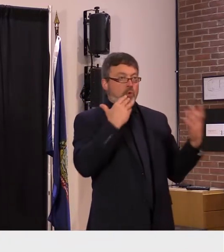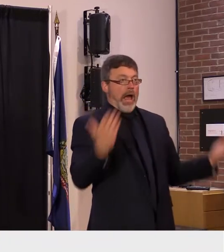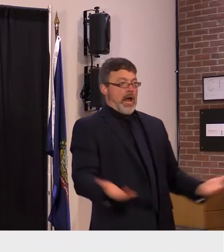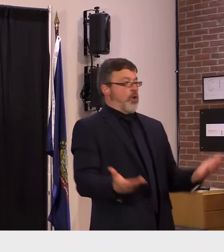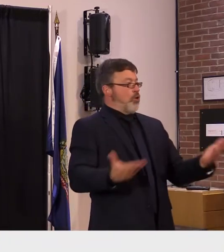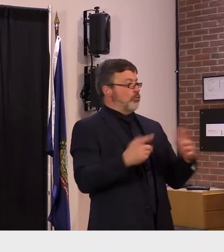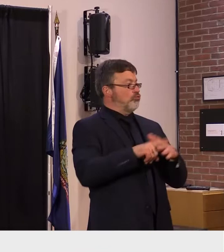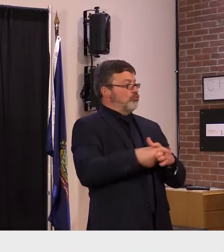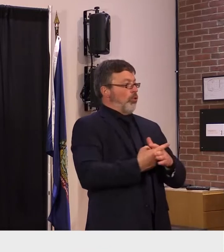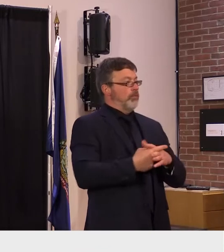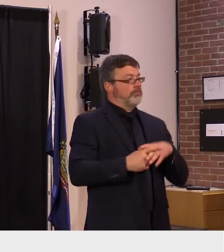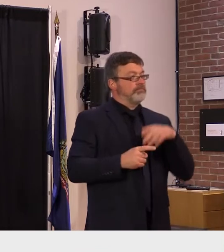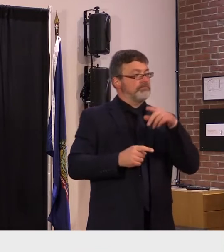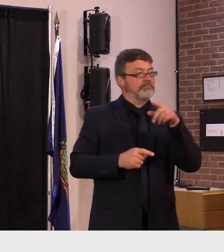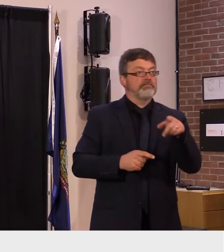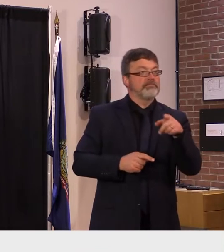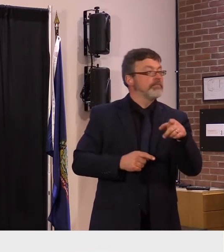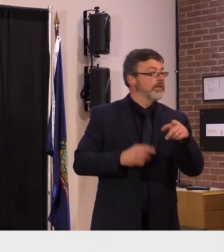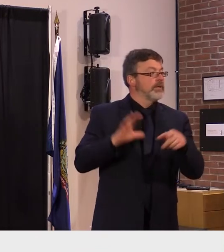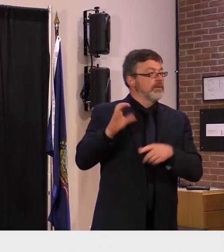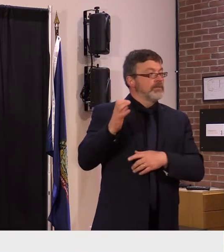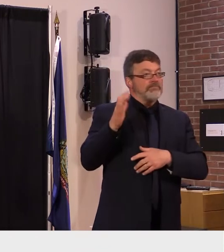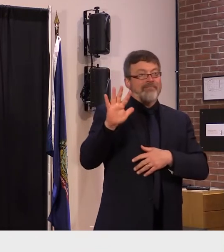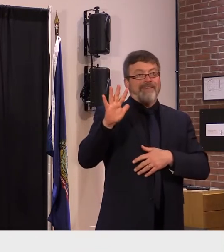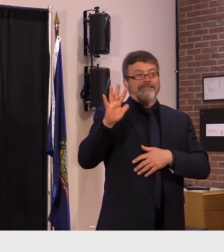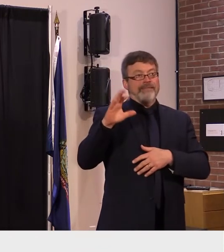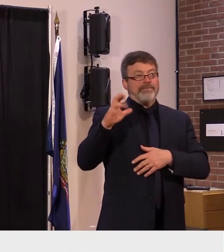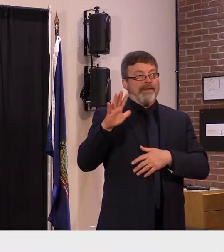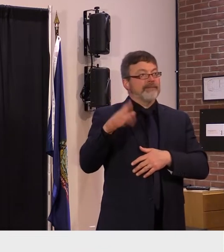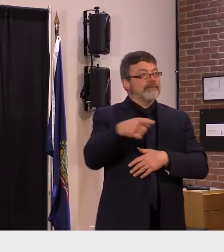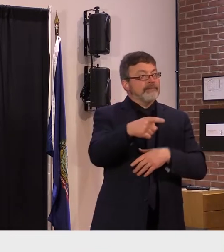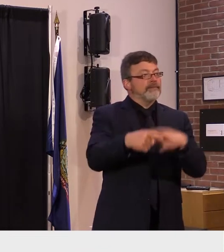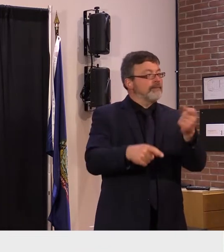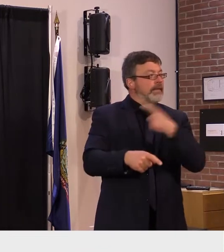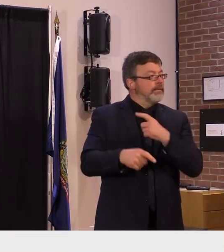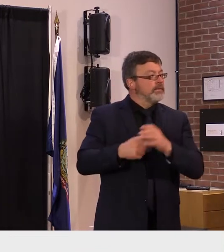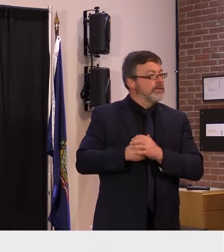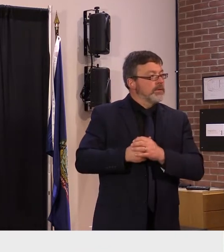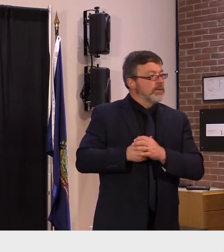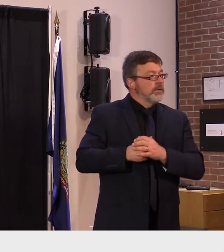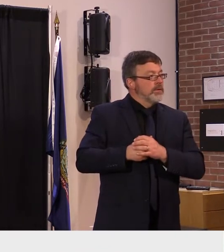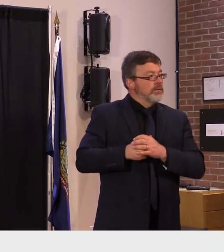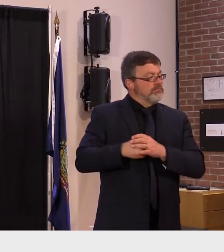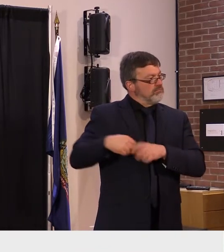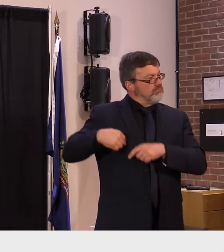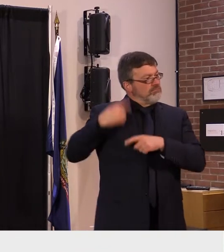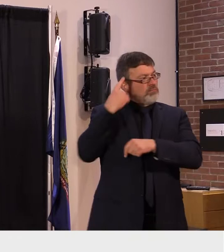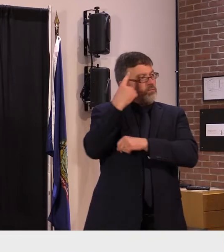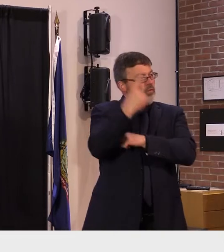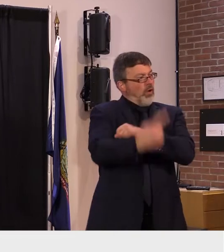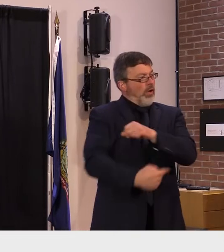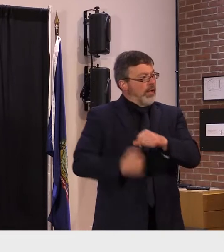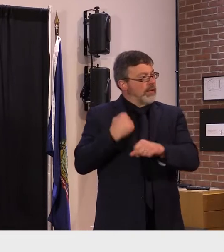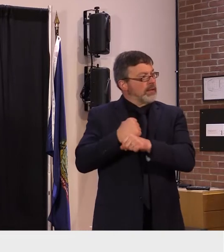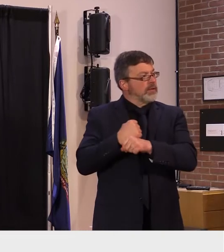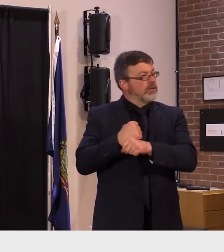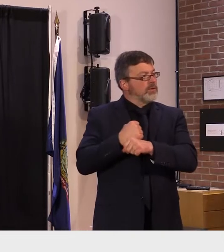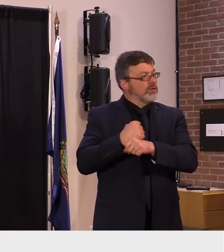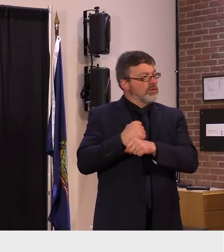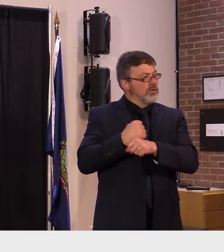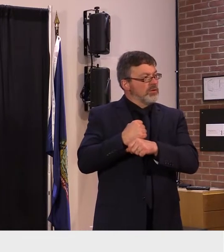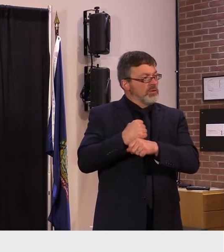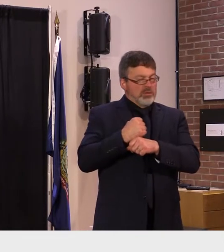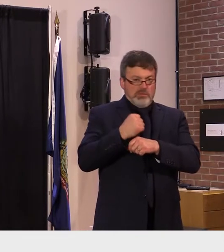governor it's been one year to the day since we uh uh 80 percent vaccination lifted all of the restrictions